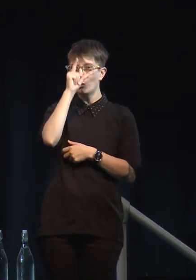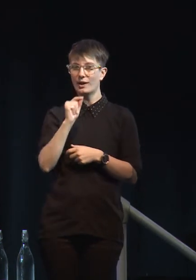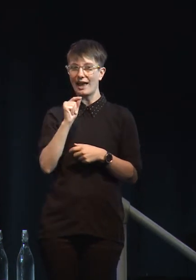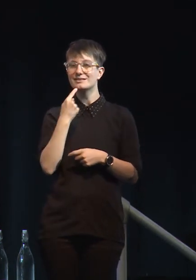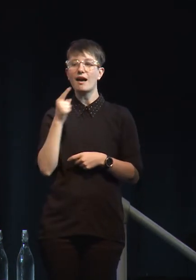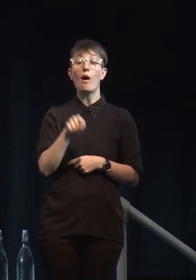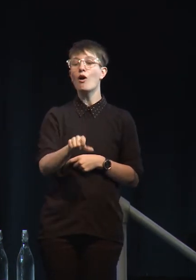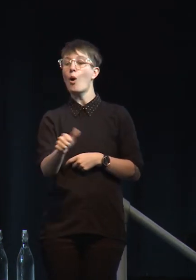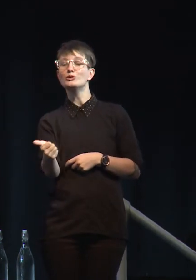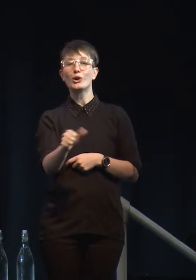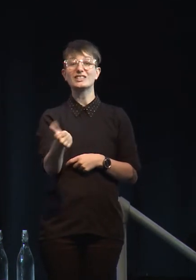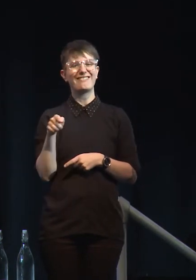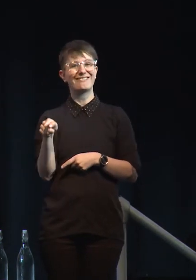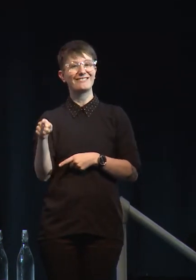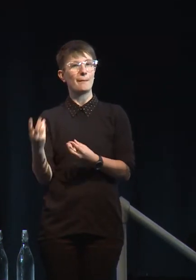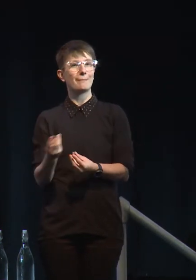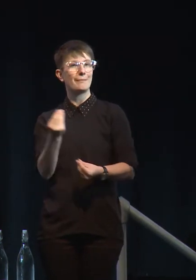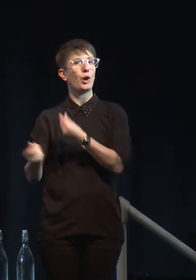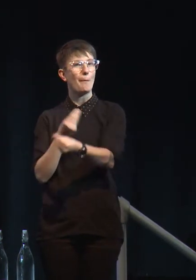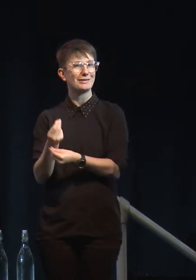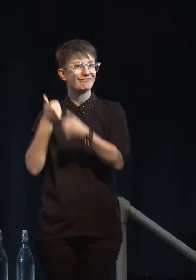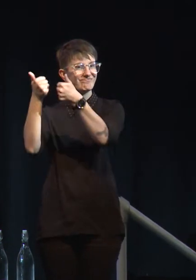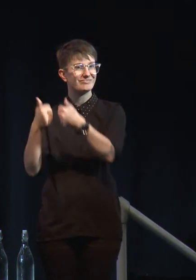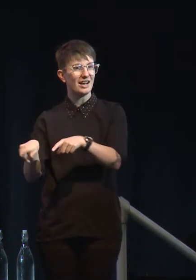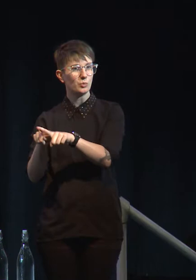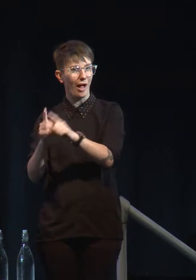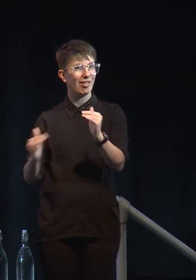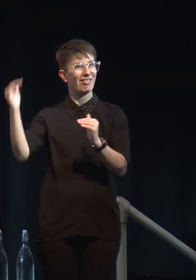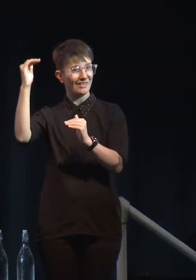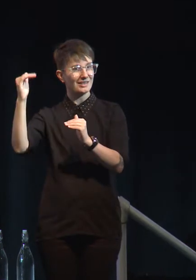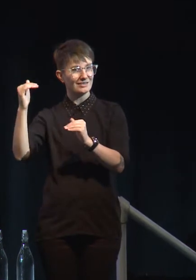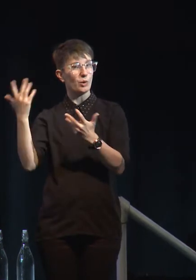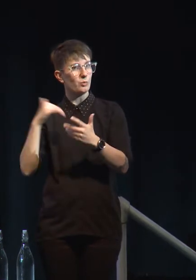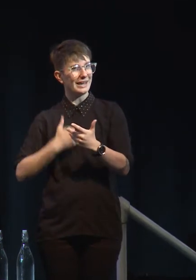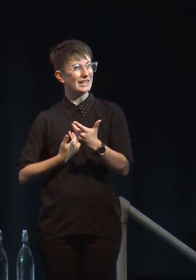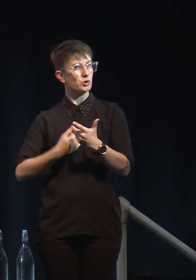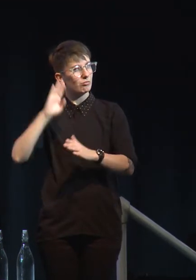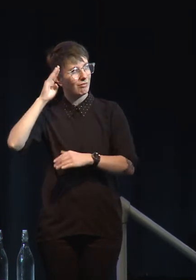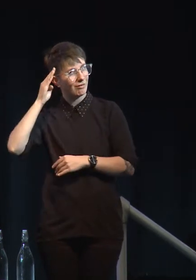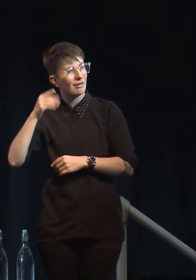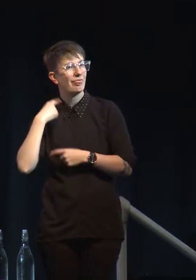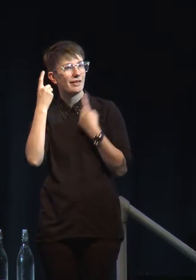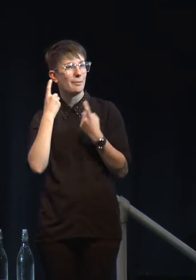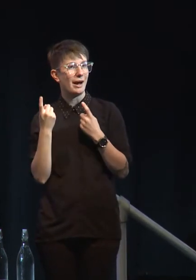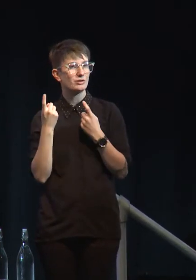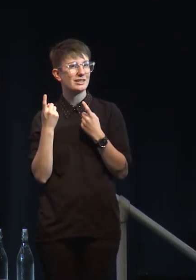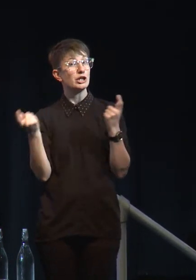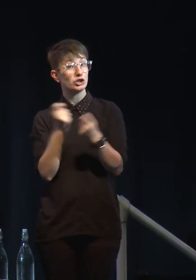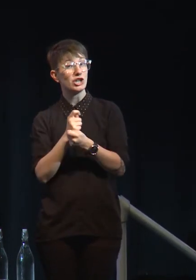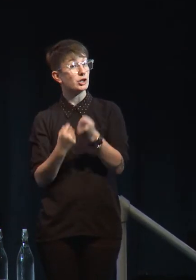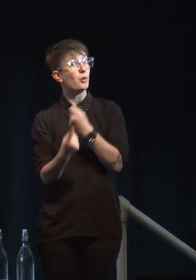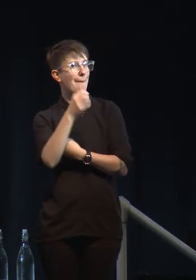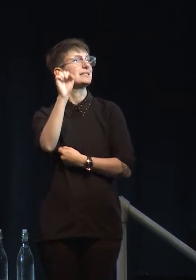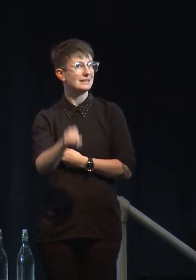But we have to change. So how do you make that change sensible and inclusive and just for all? You know, so animal